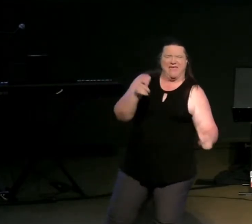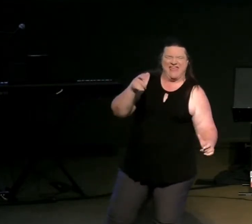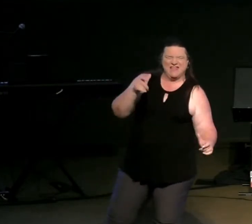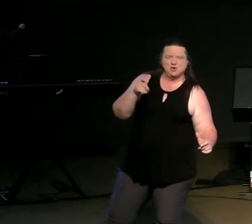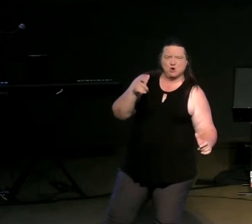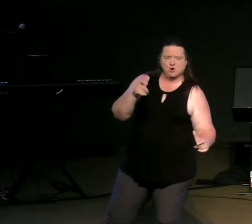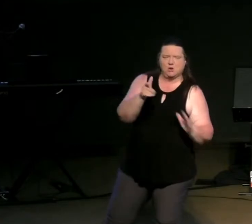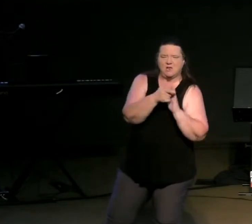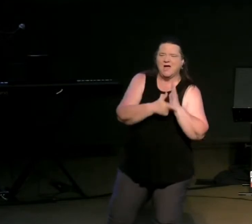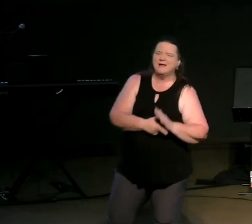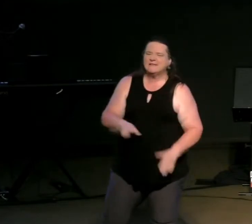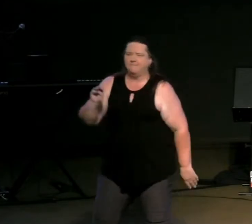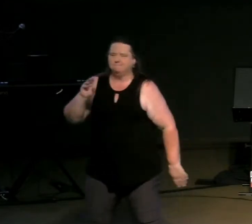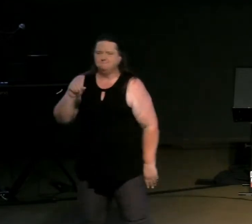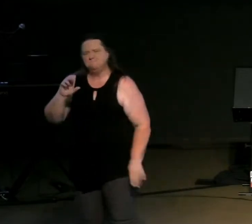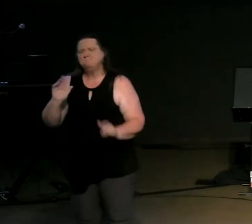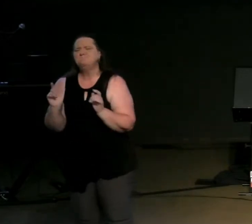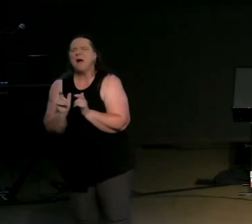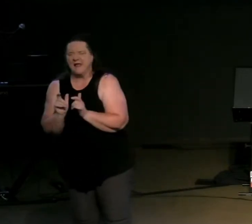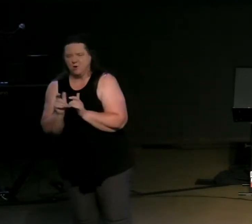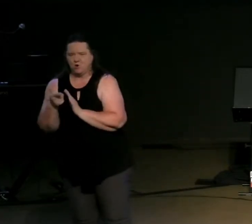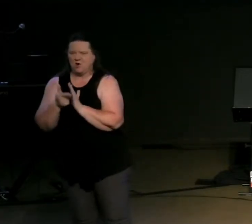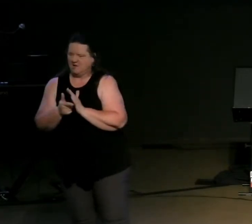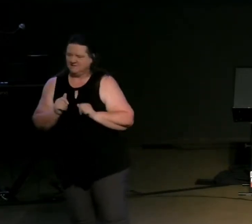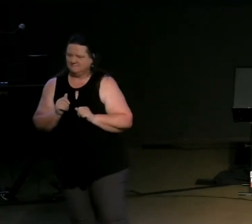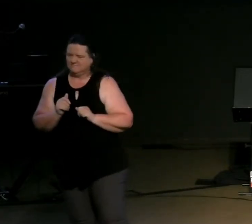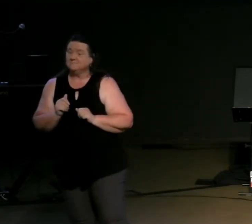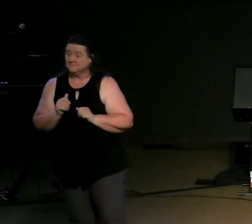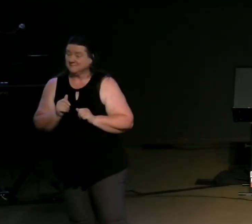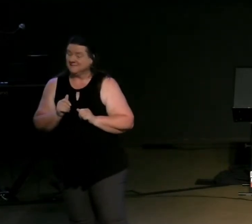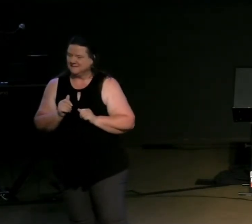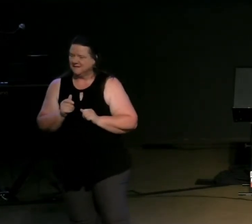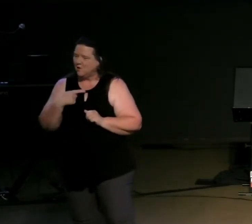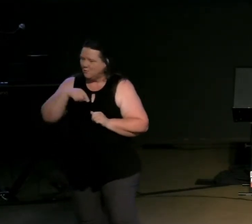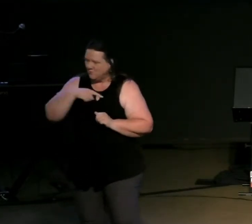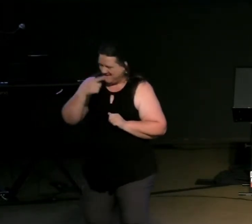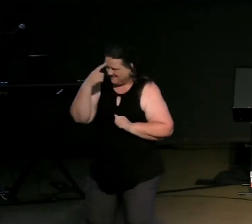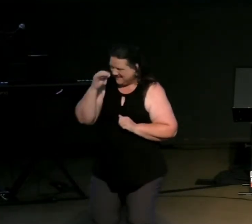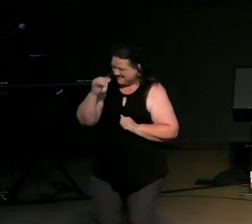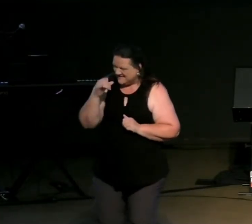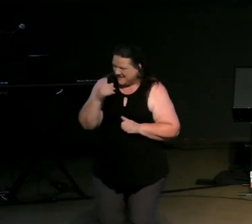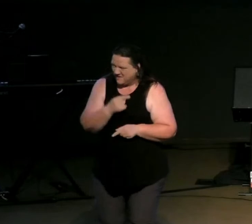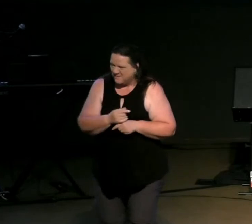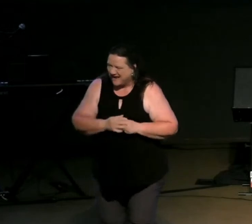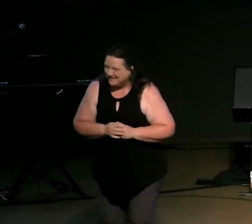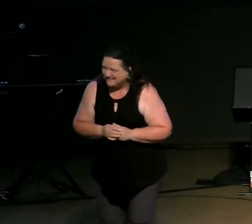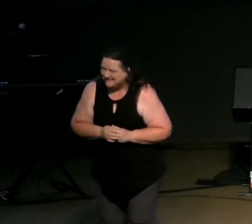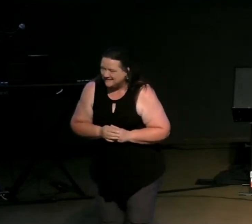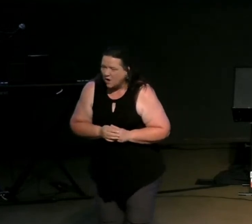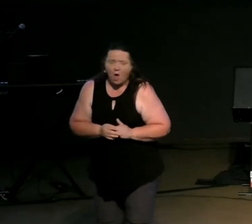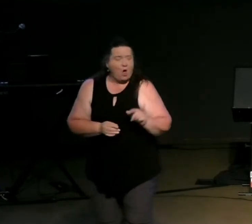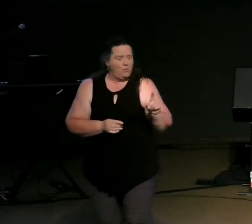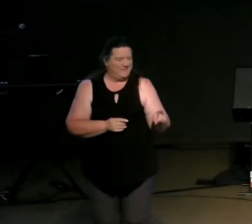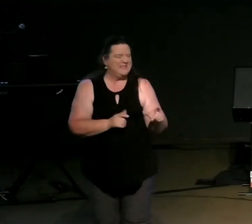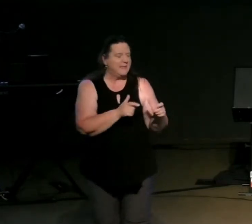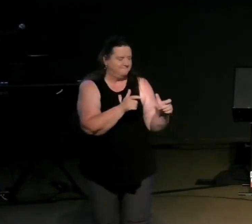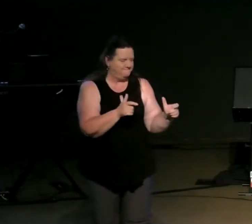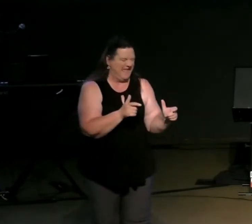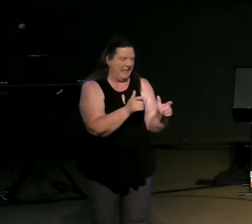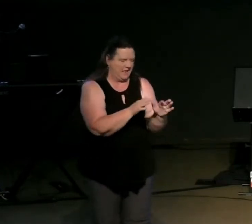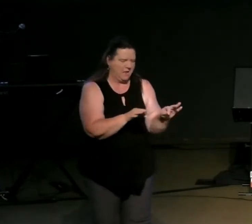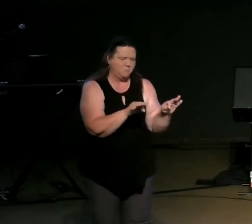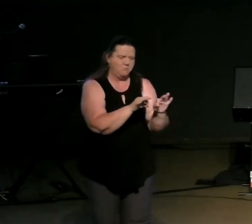laws and minor laws sometimes we found ourselves in society of even categorizing